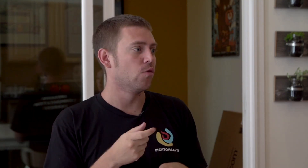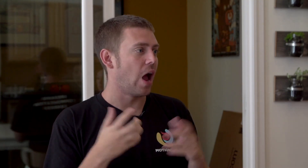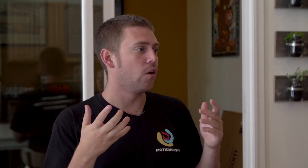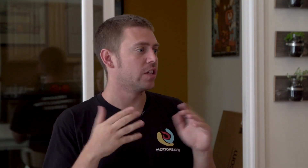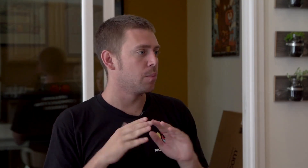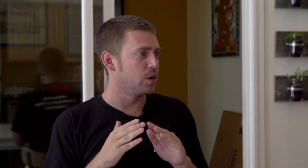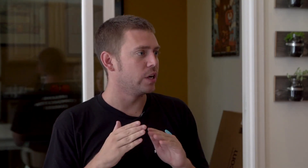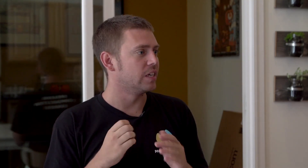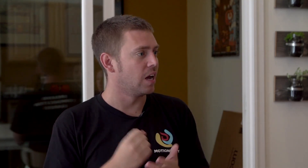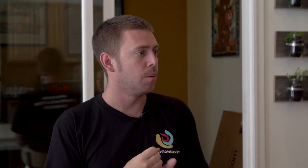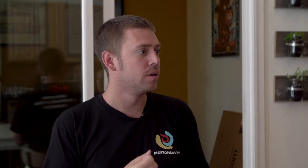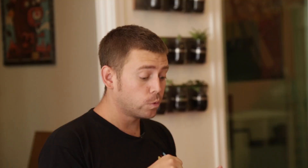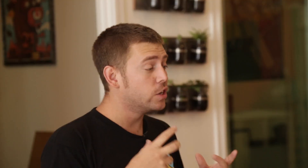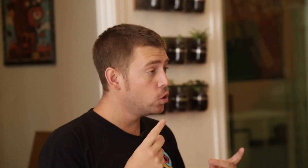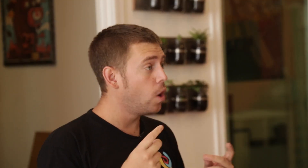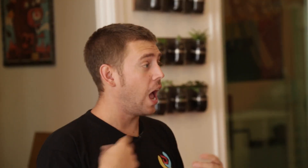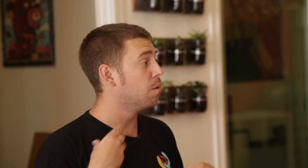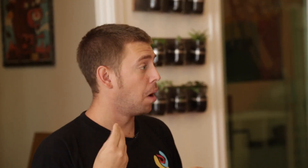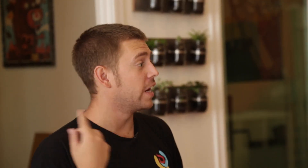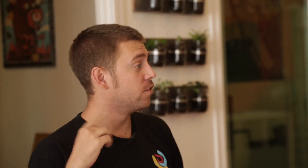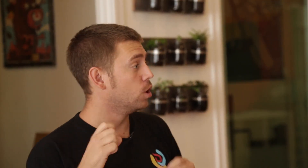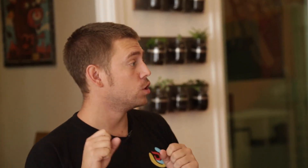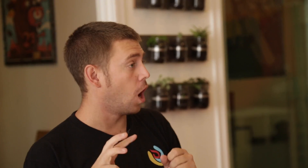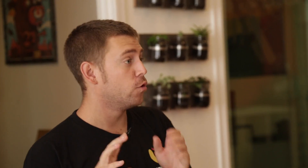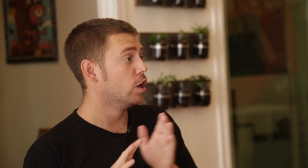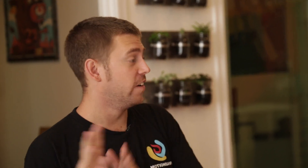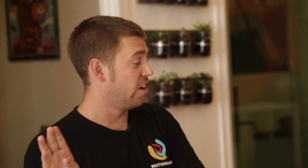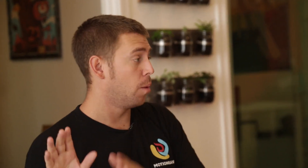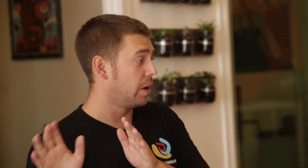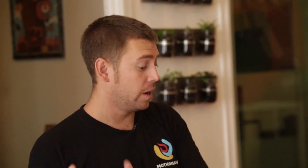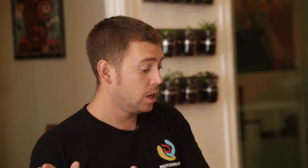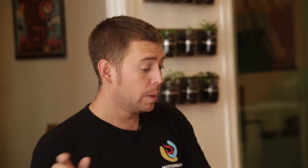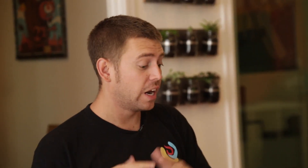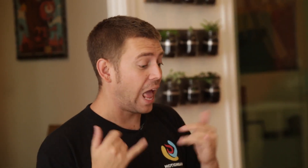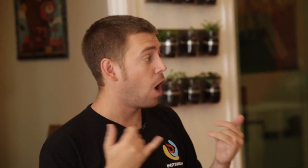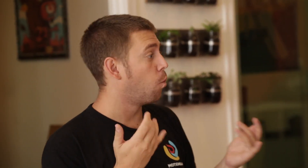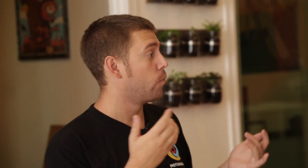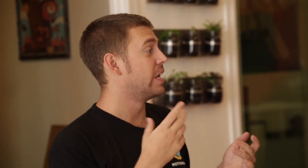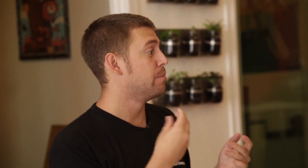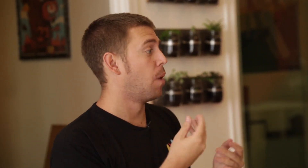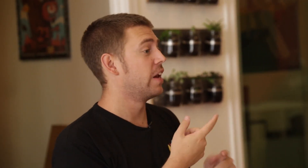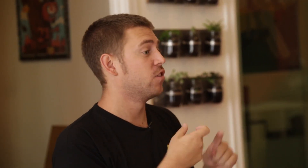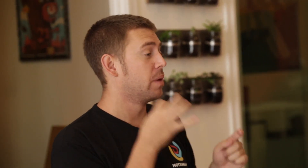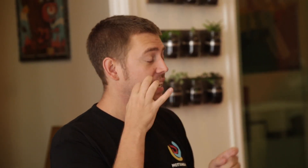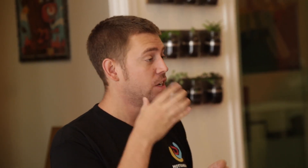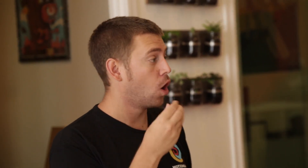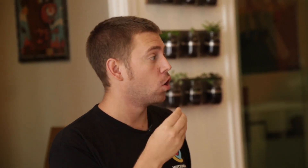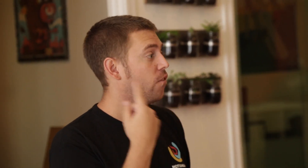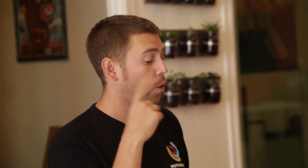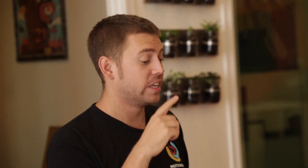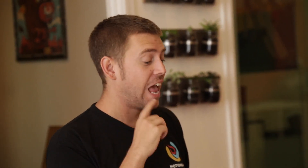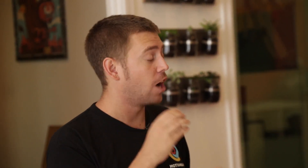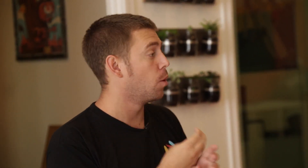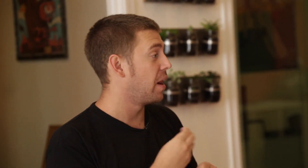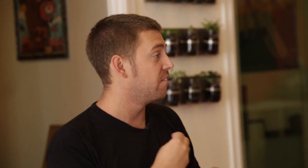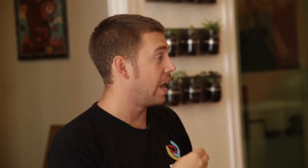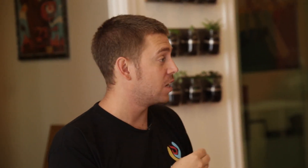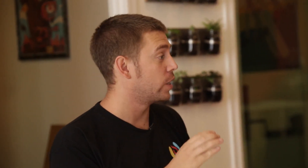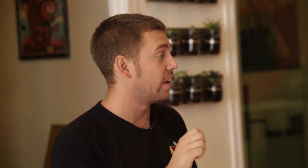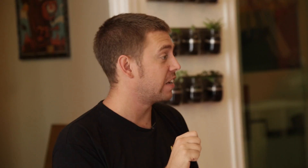without the community's help. We do have money for software development. Mm But now, what we need money from Indiegogo for is the actual manufacturing of